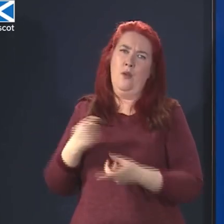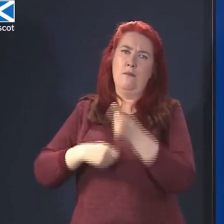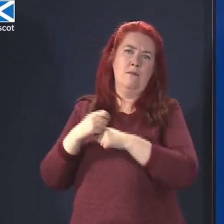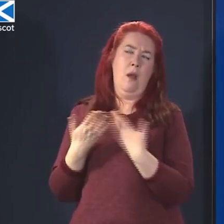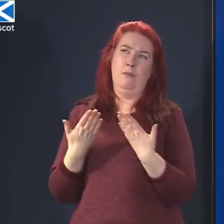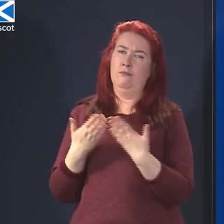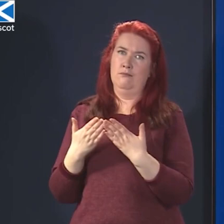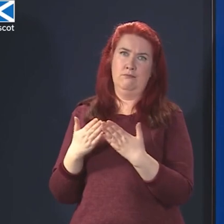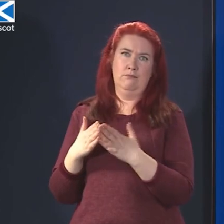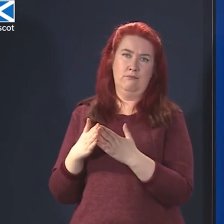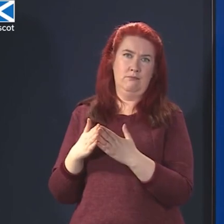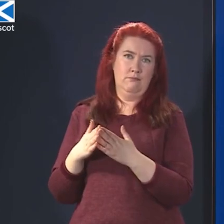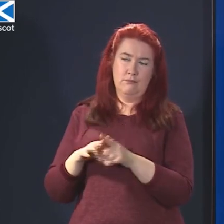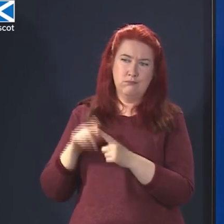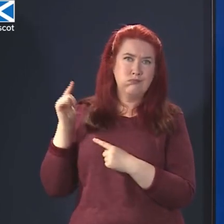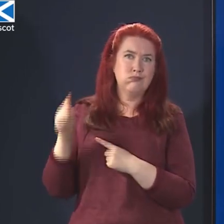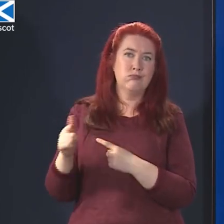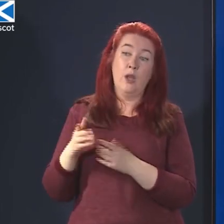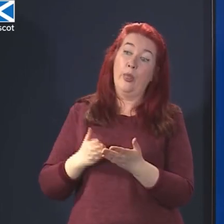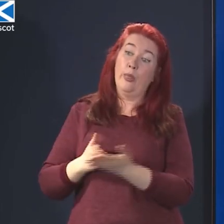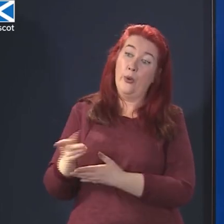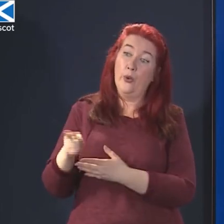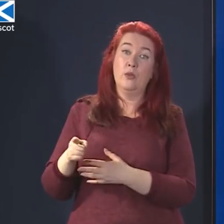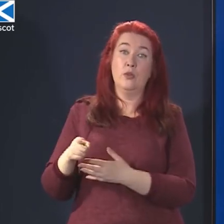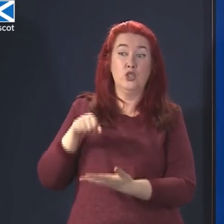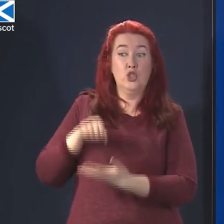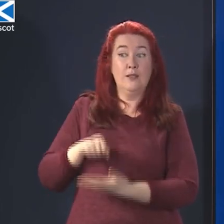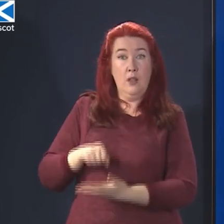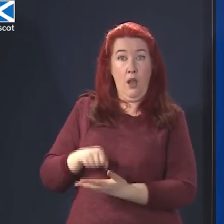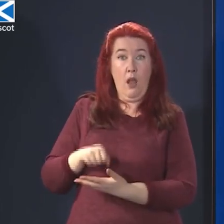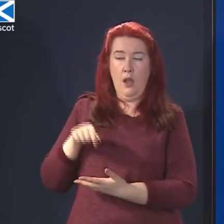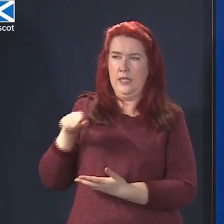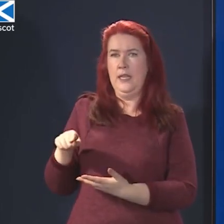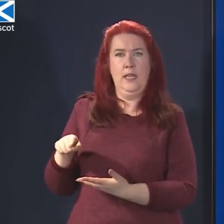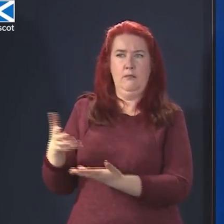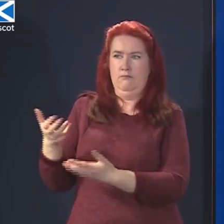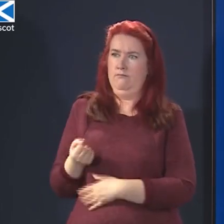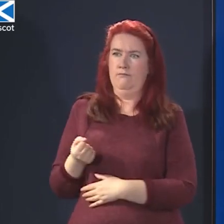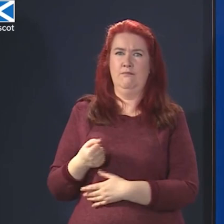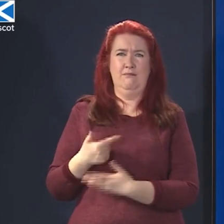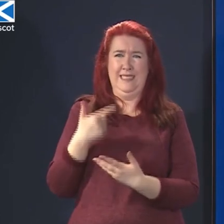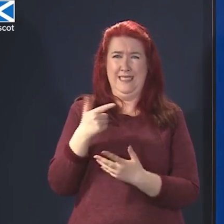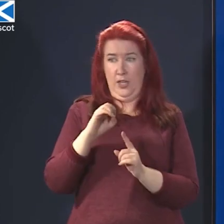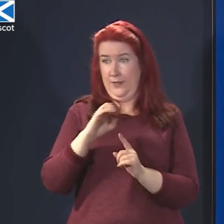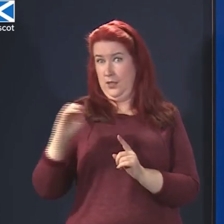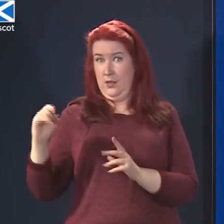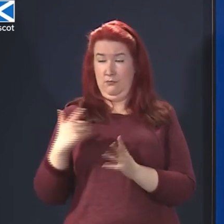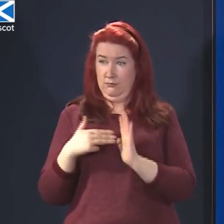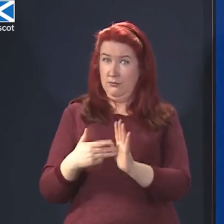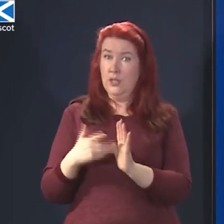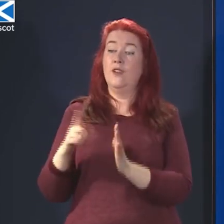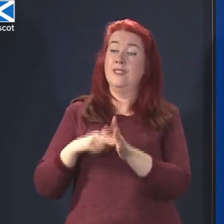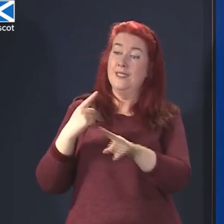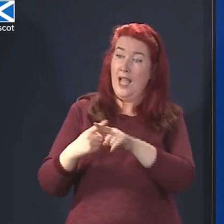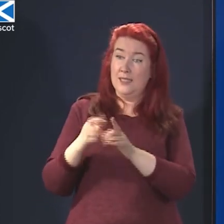real question, that while he was Chancellor, he settled a seven-figure tax bill with HMRC, which